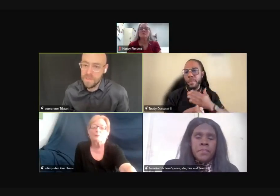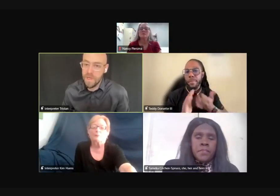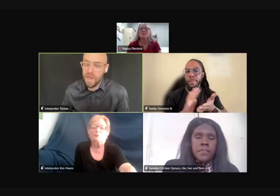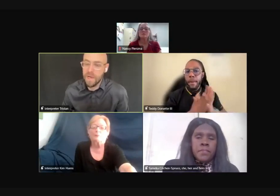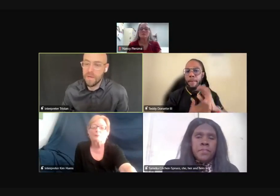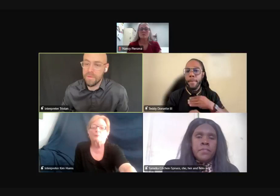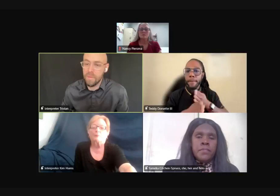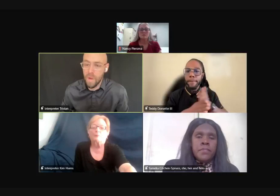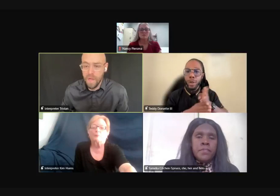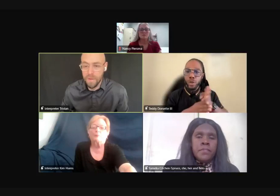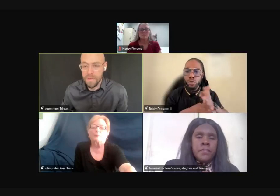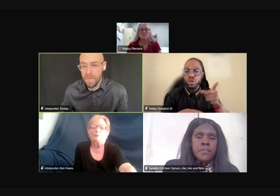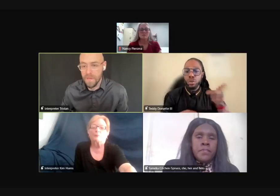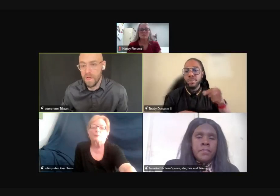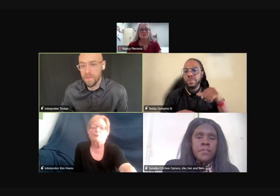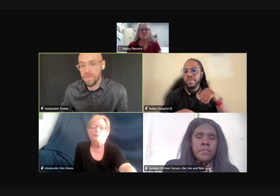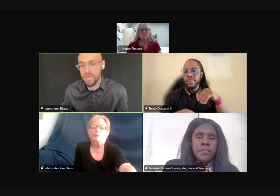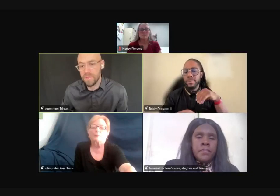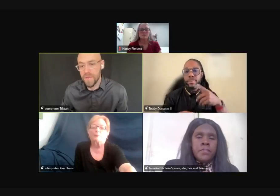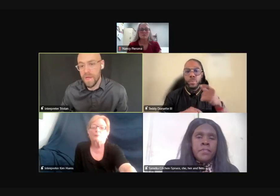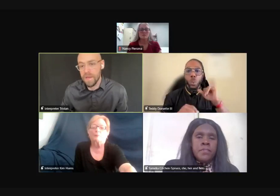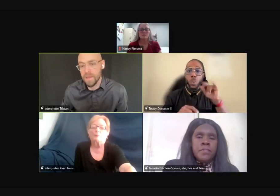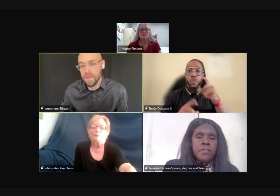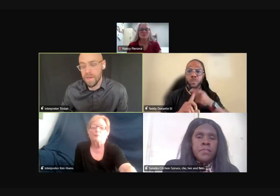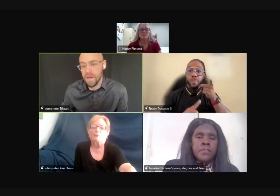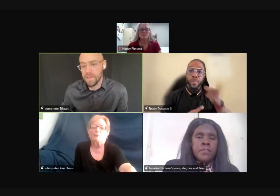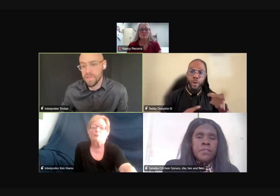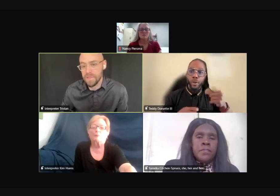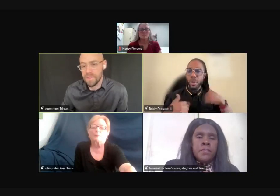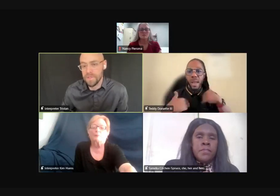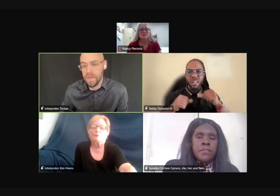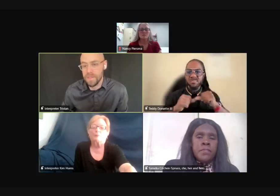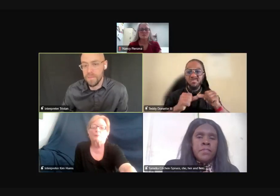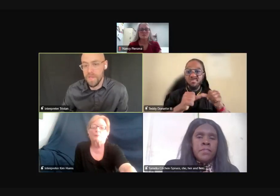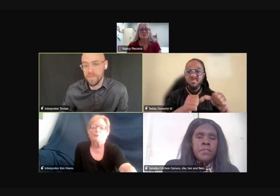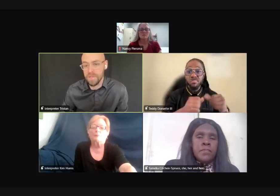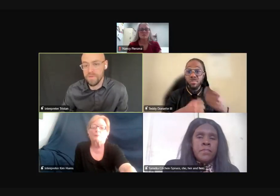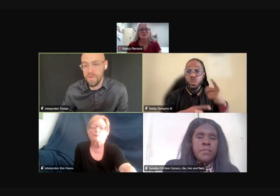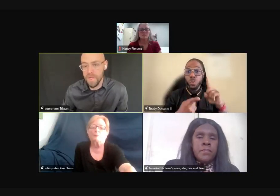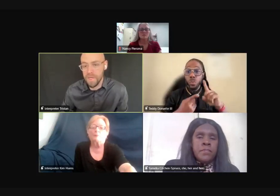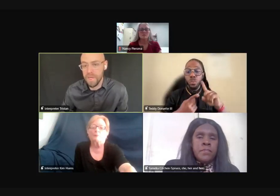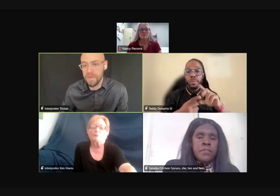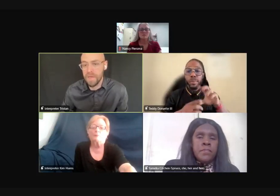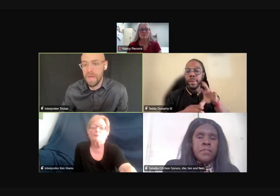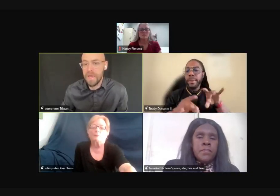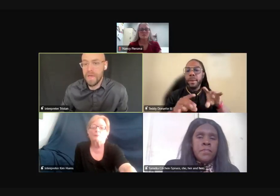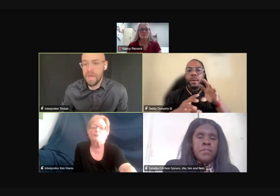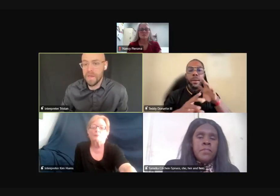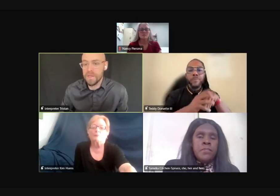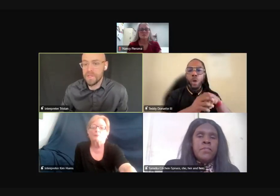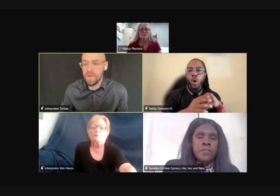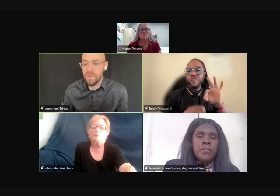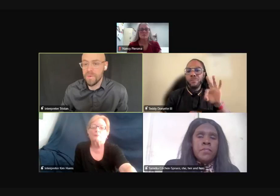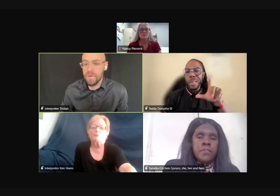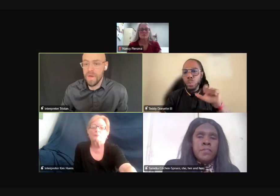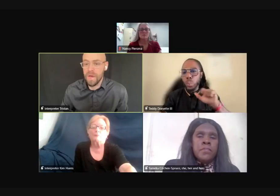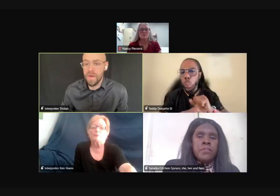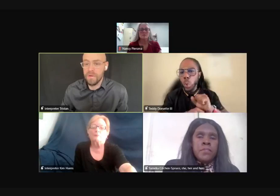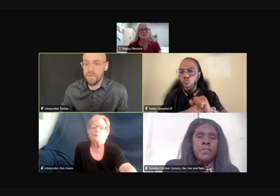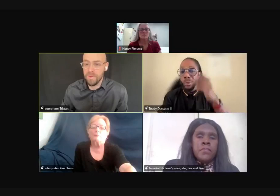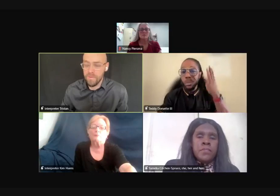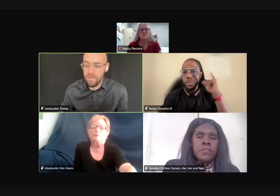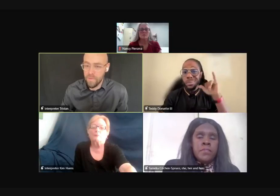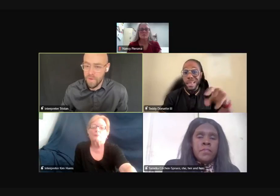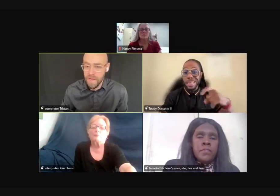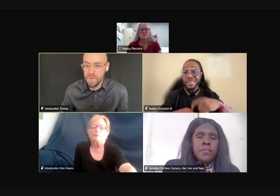up the skills while I was in college through that. And I actually decided to major in filmmaking and continued with